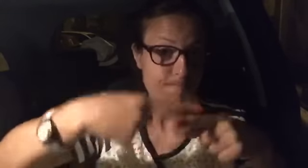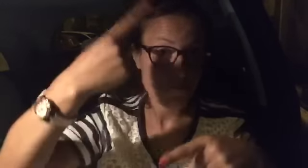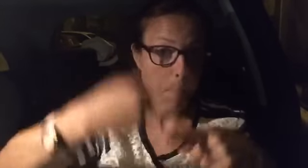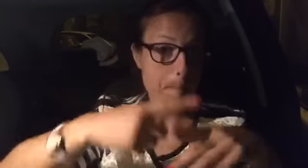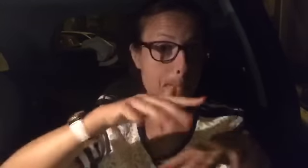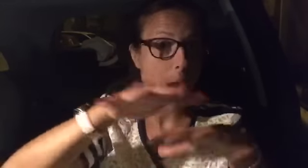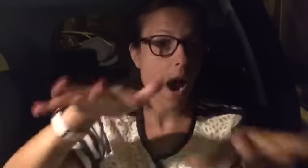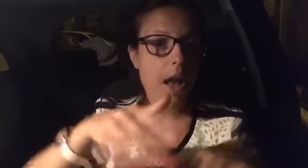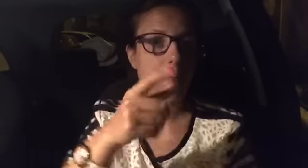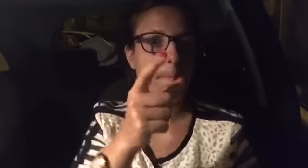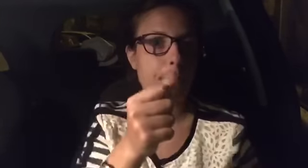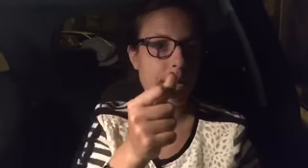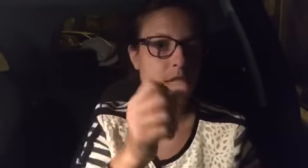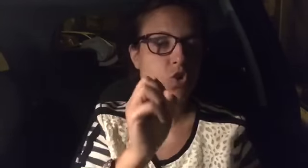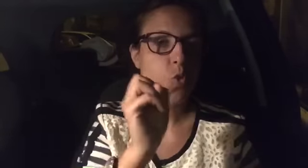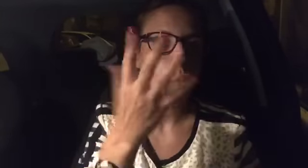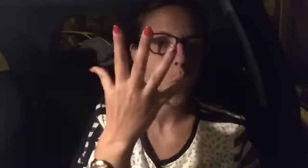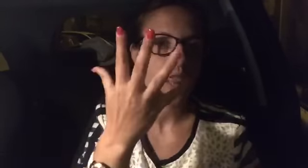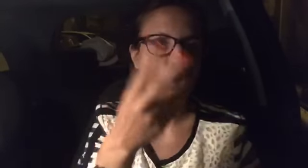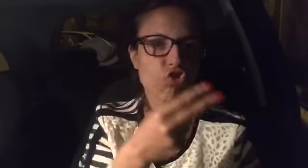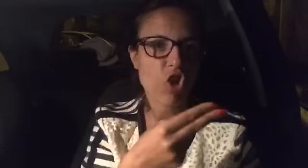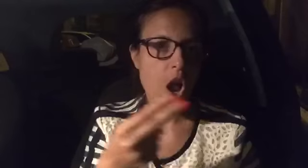I'll be able to hear.